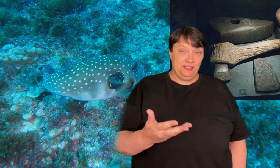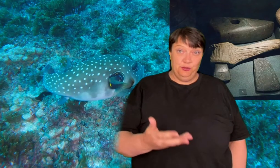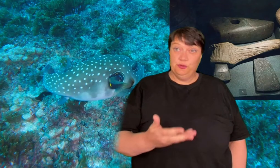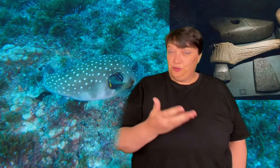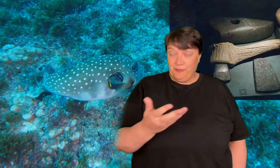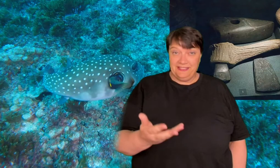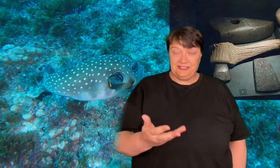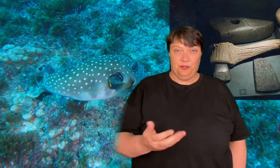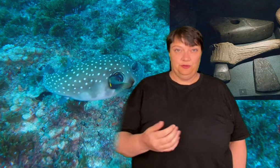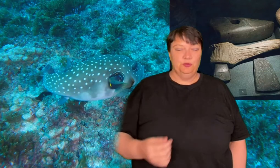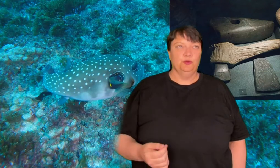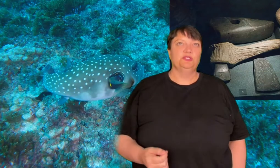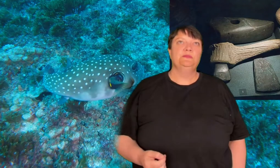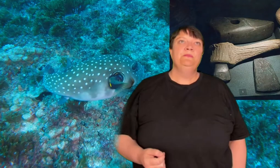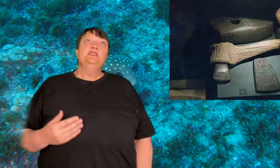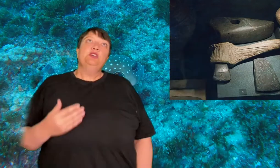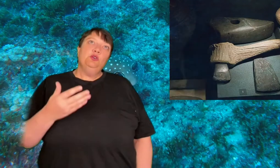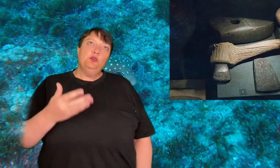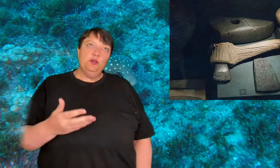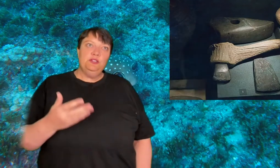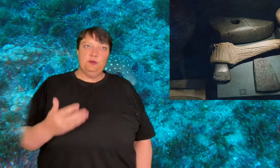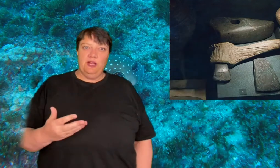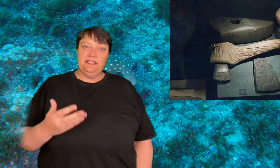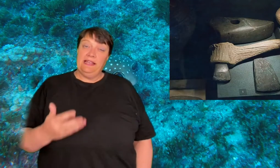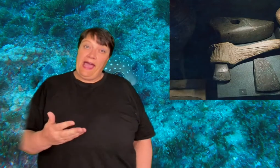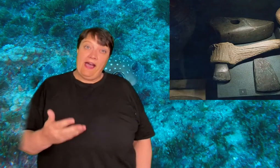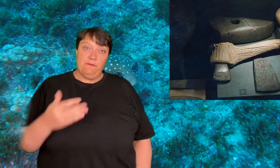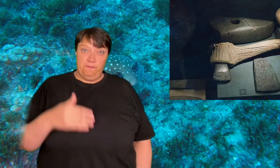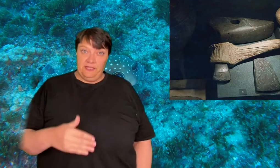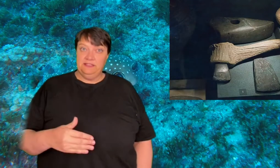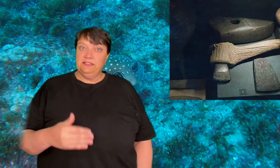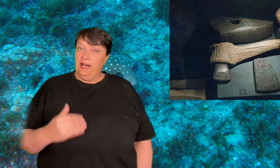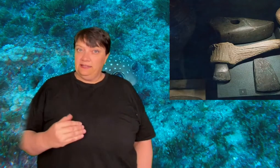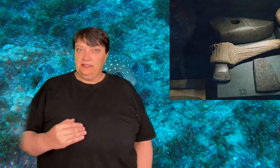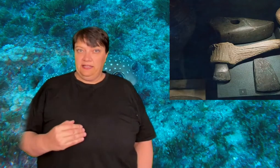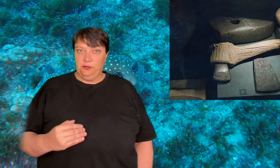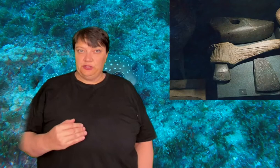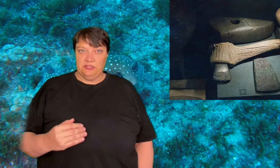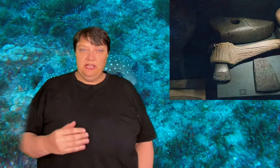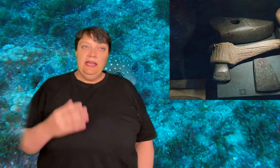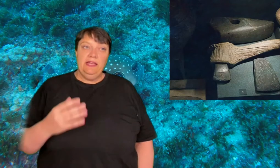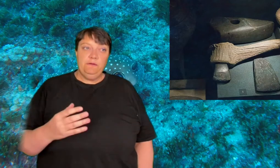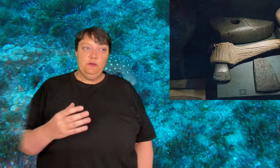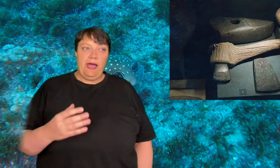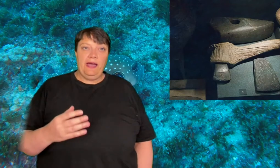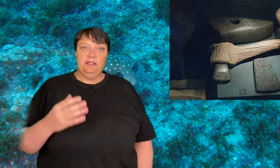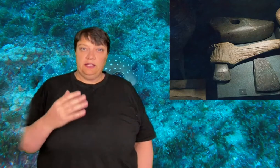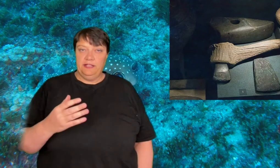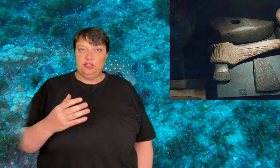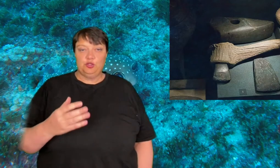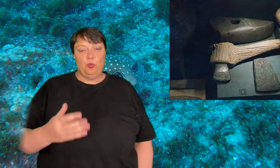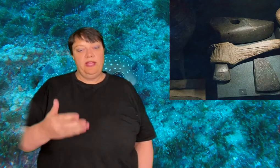ancestors used to make stone tools. So you could theoretically have flint under the ocean if you've